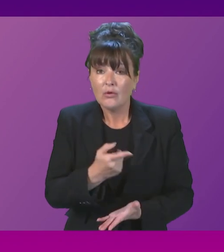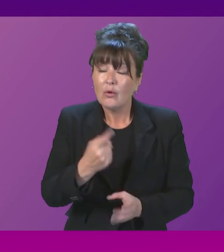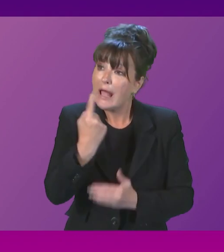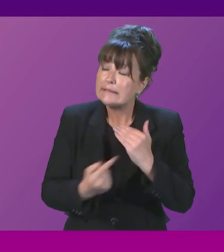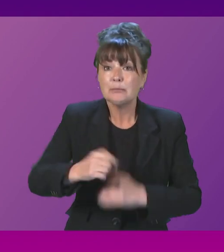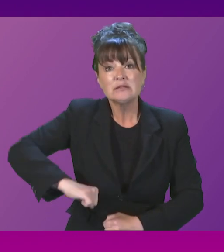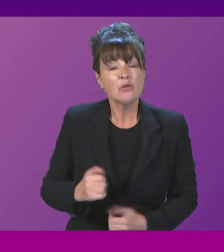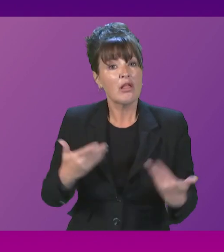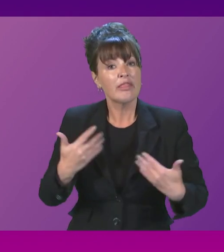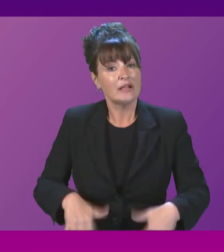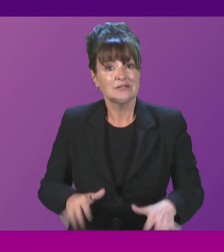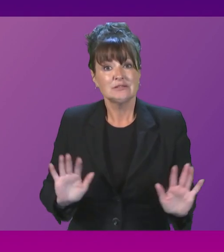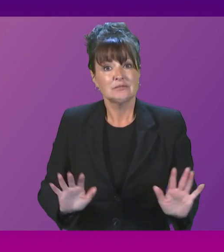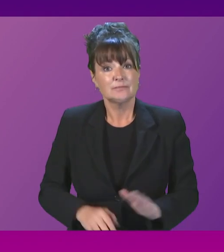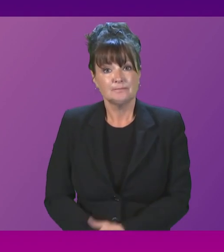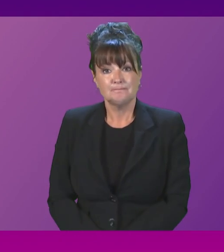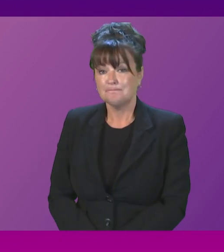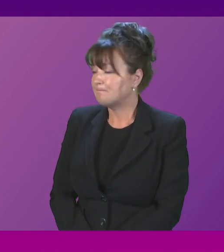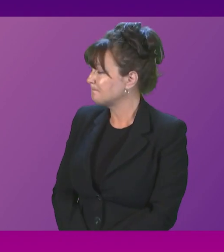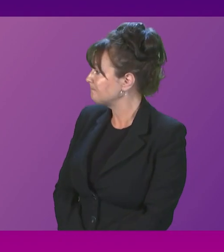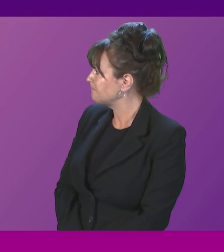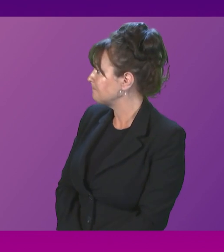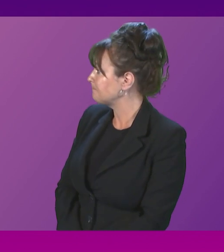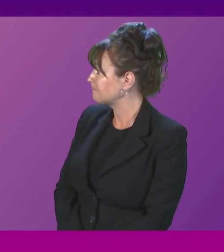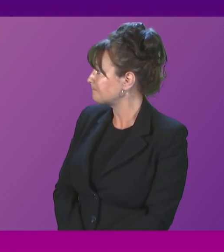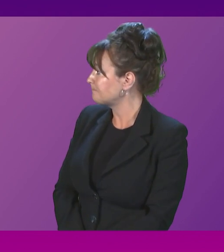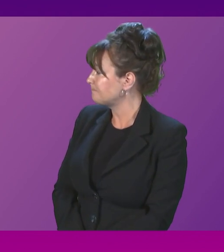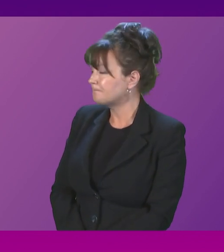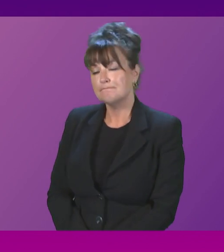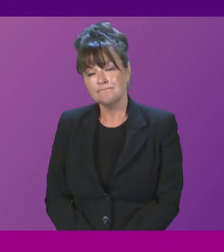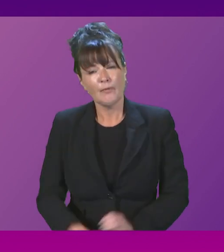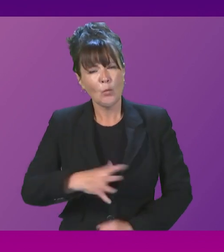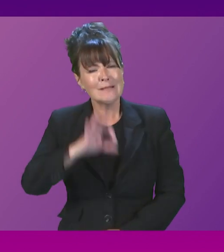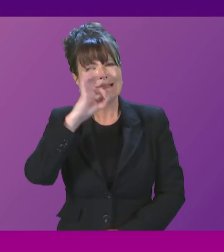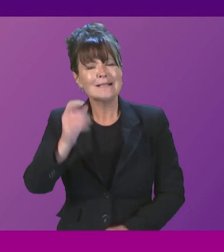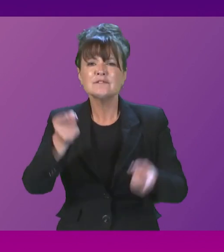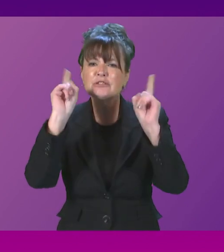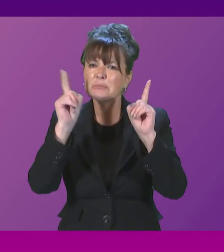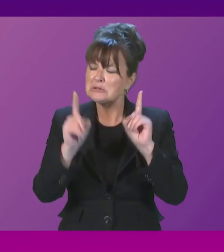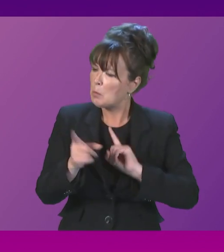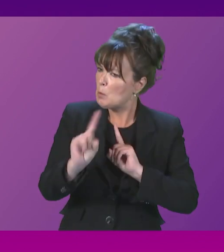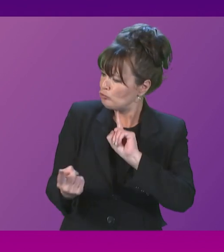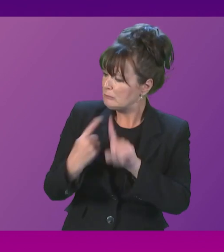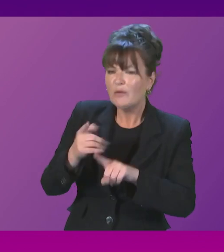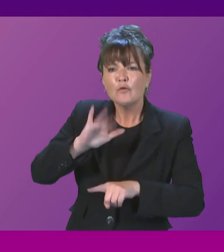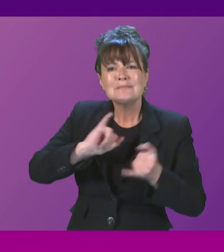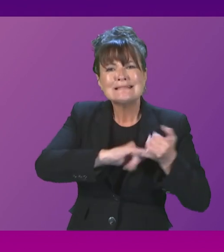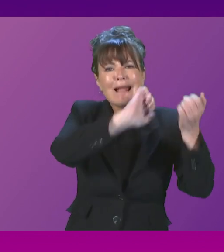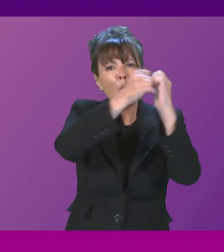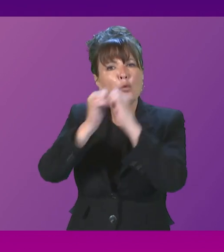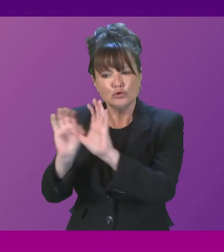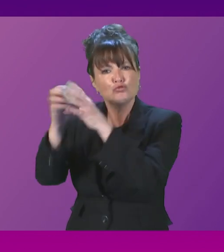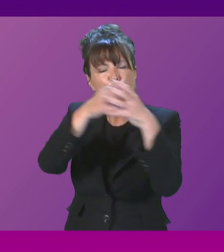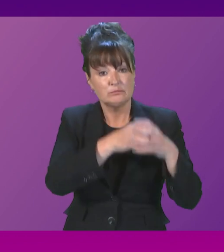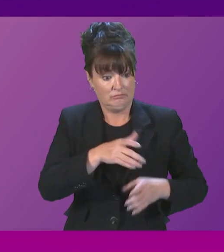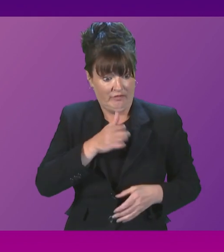number three, Liz Smith. To ask the First Minister what the response has been from stakeholder groups regarding the Scottish Government's